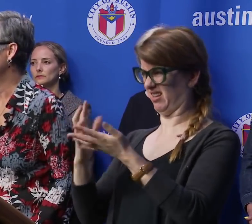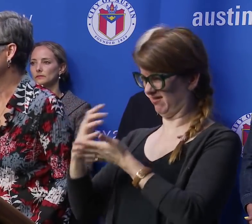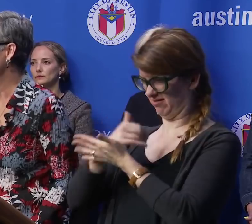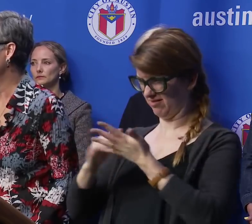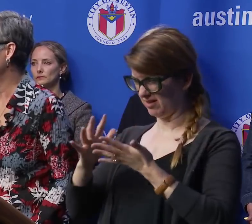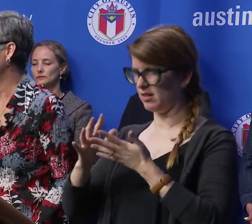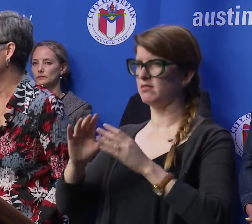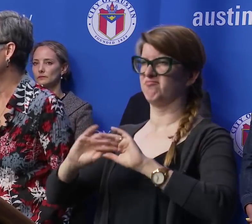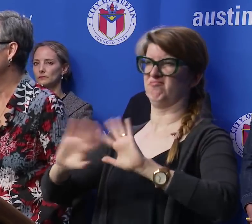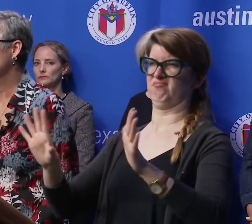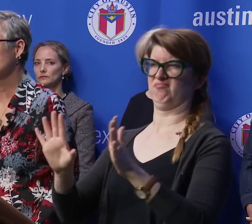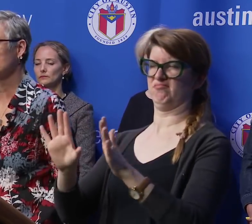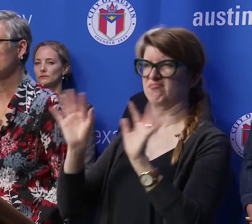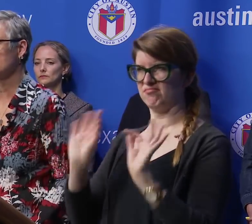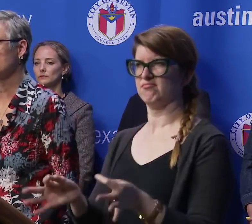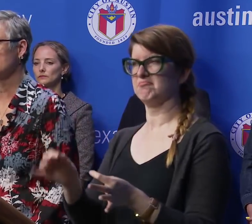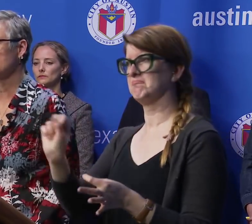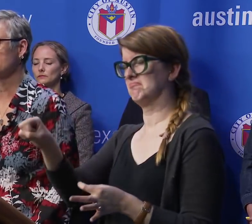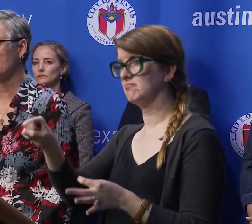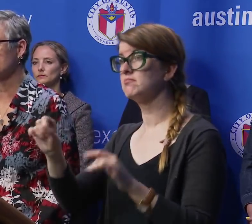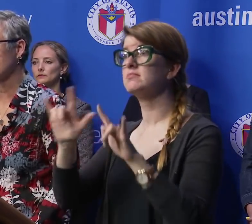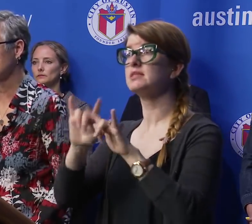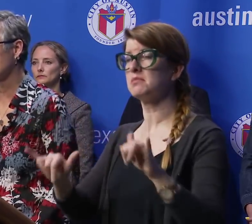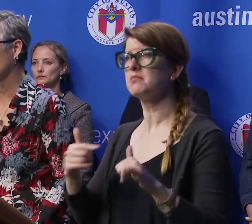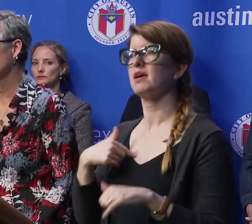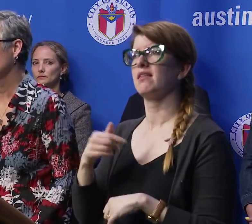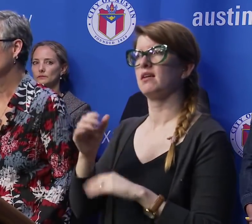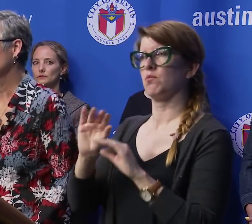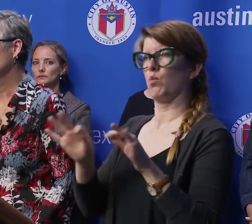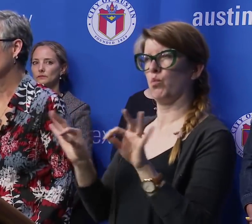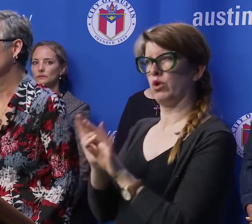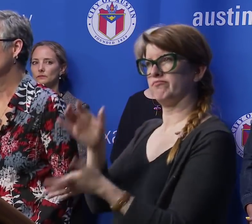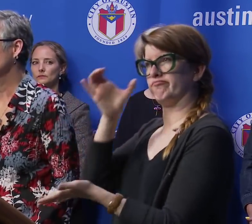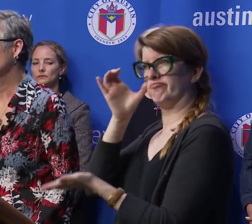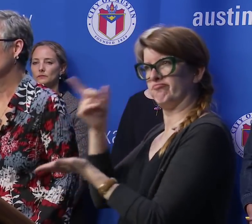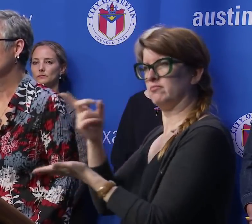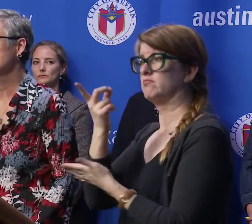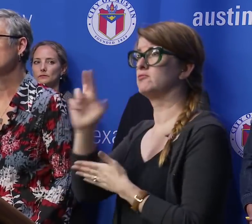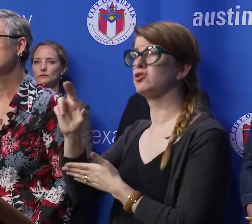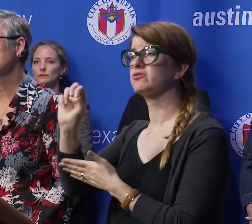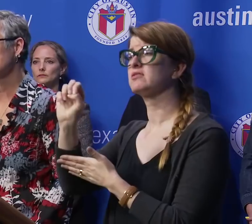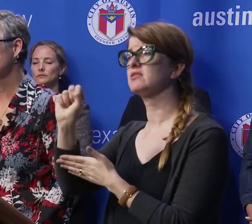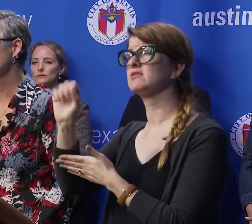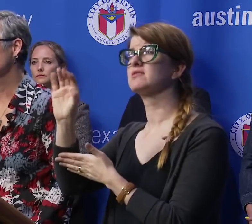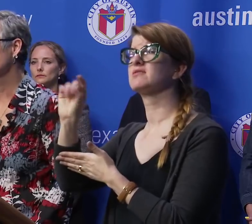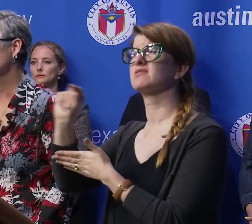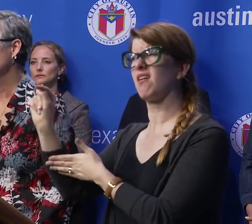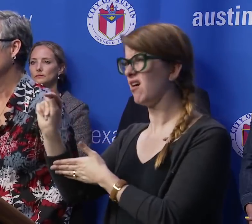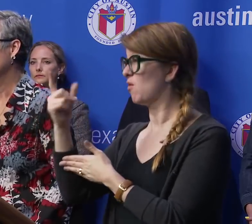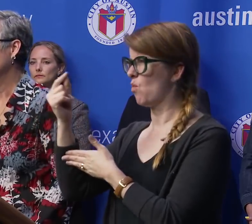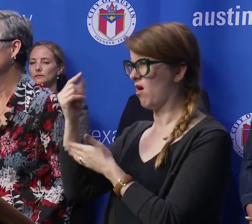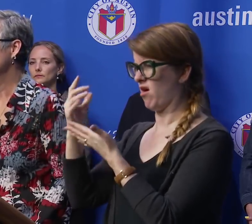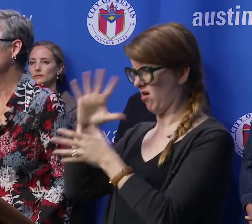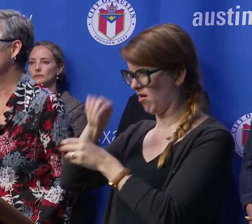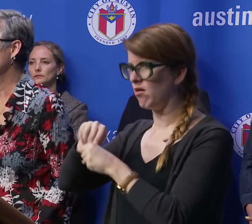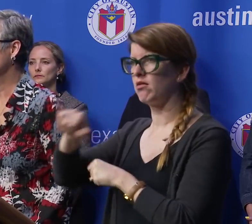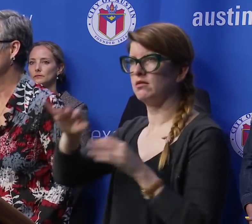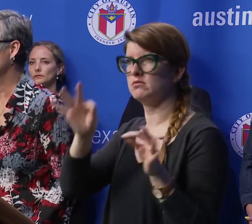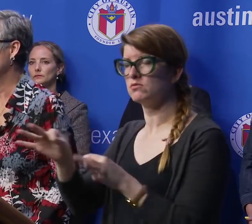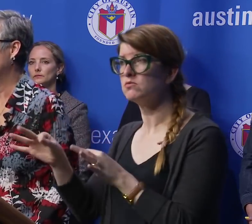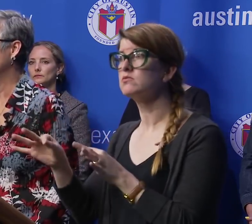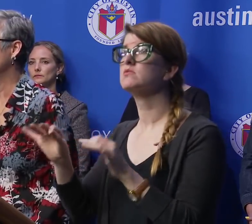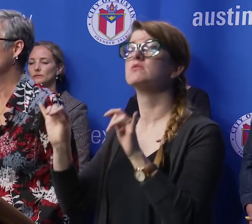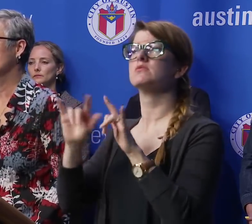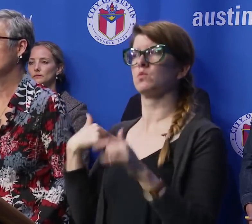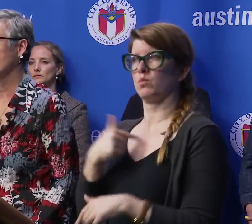next I think it prudent to hear from Dr. Escott with regard to what goes into this decision so that we'll